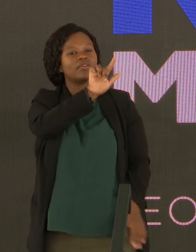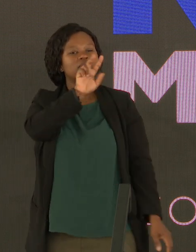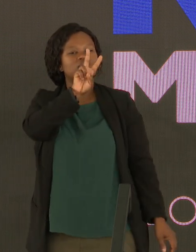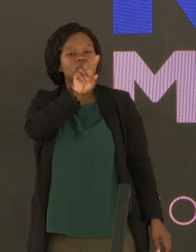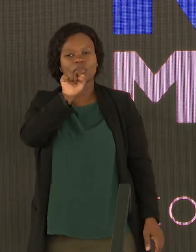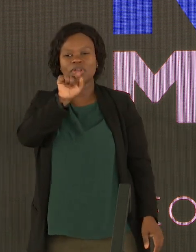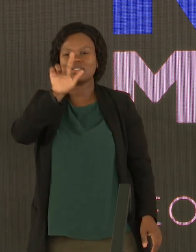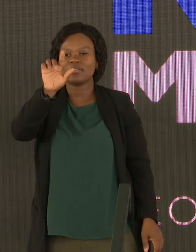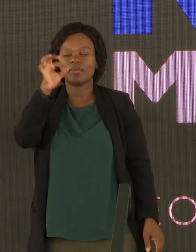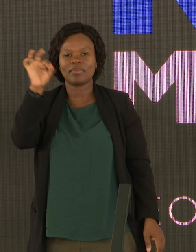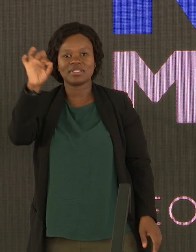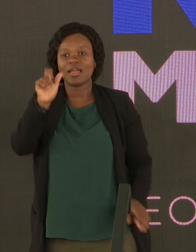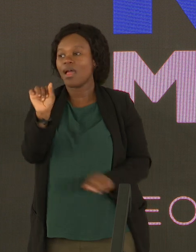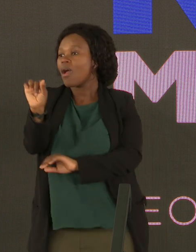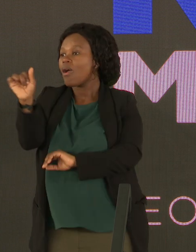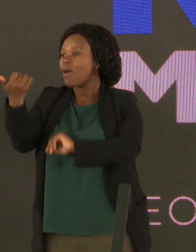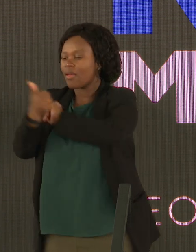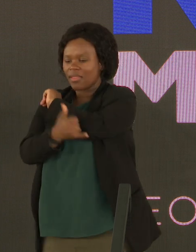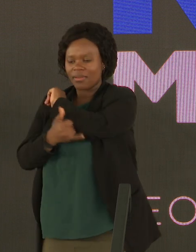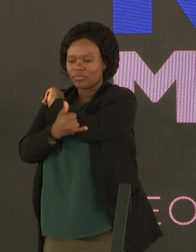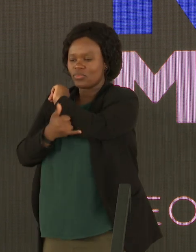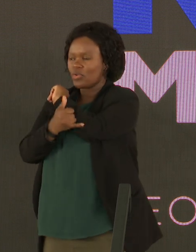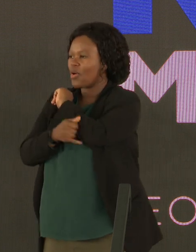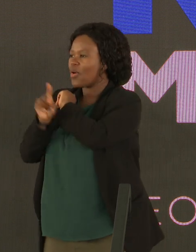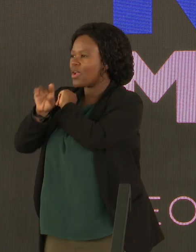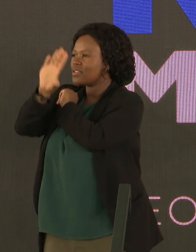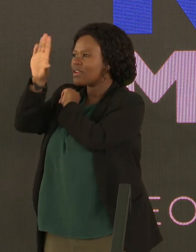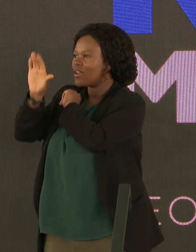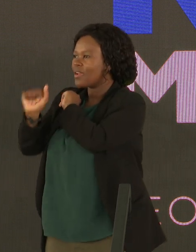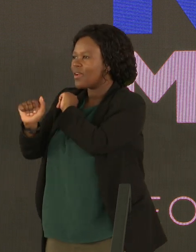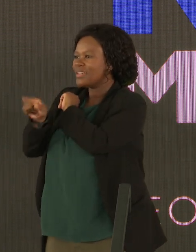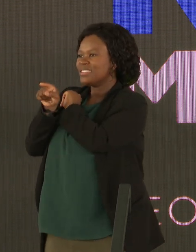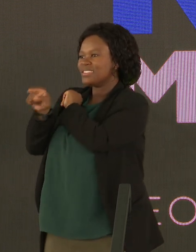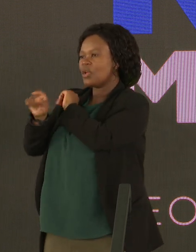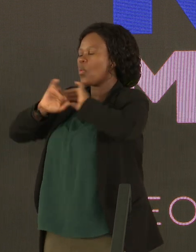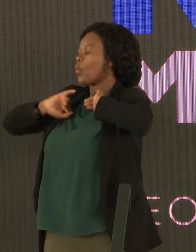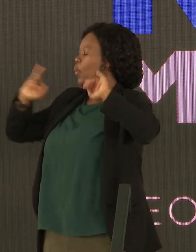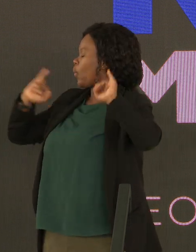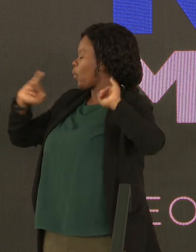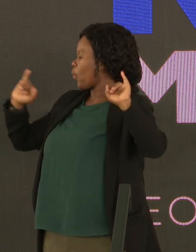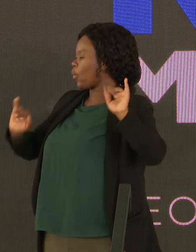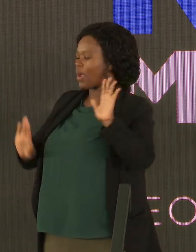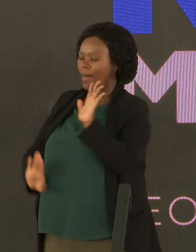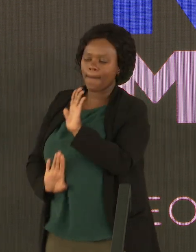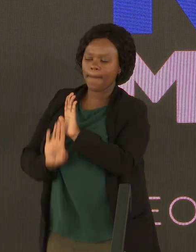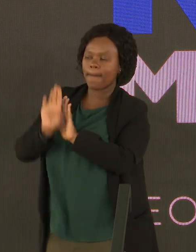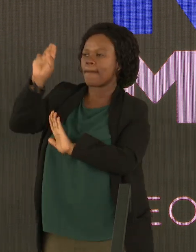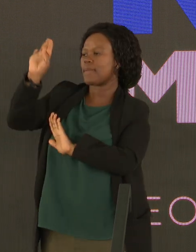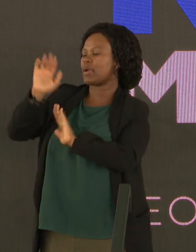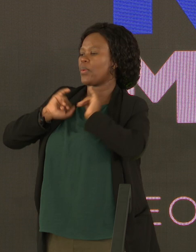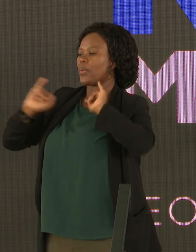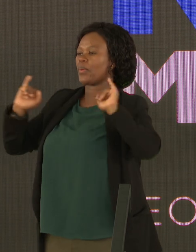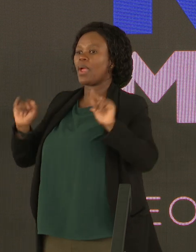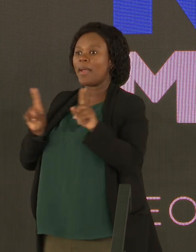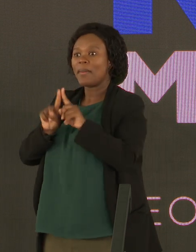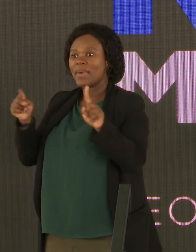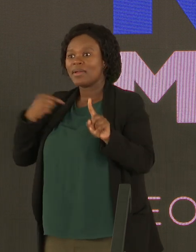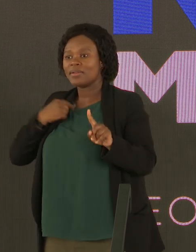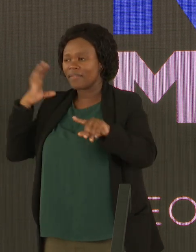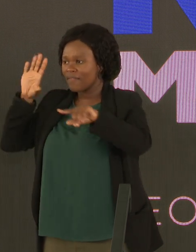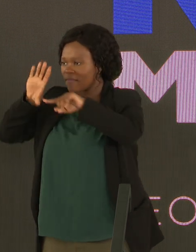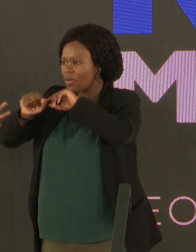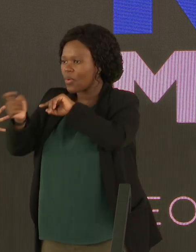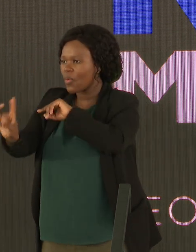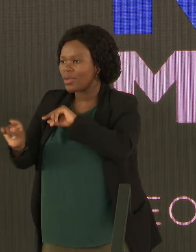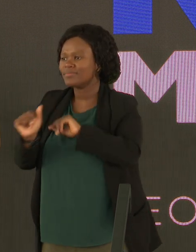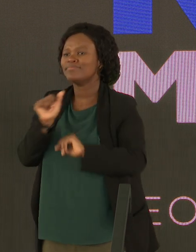And around other African countries as well, the number is exorbitantly high. But the funny thing that I found out is